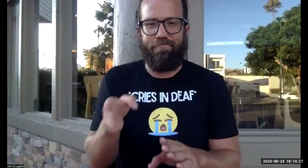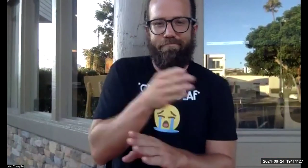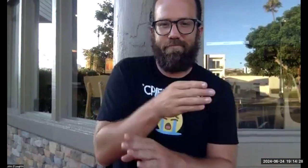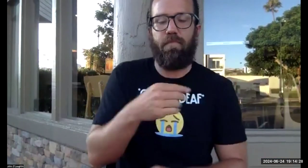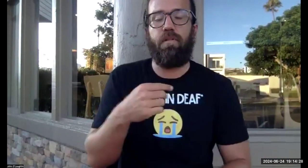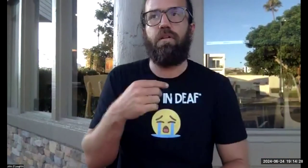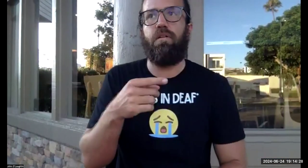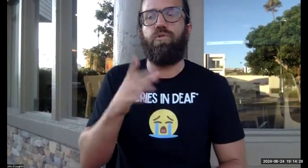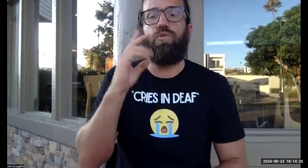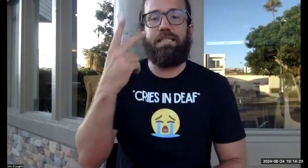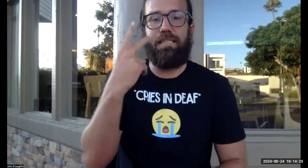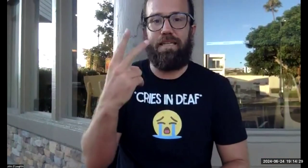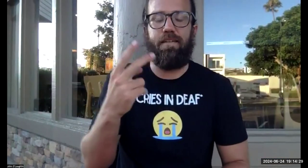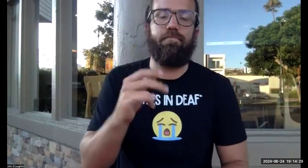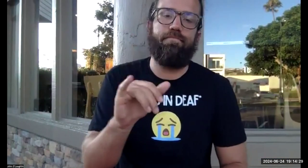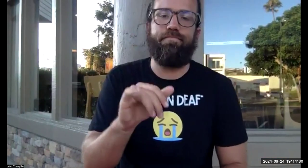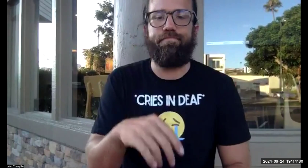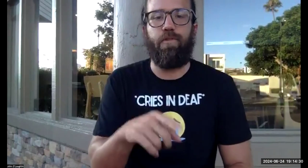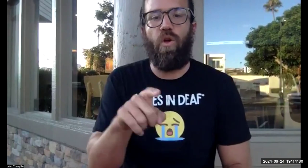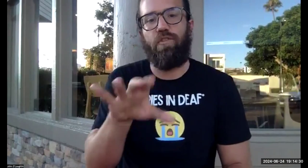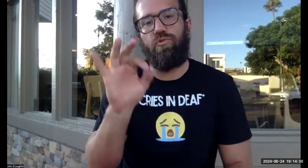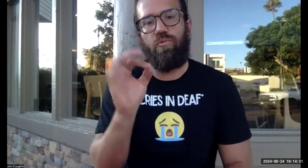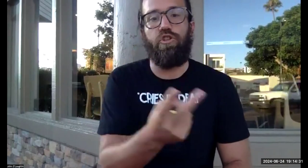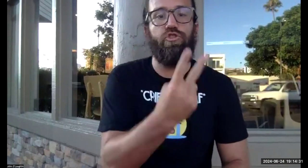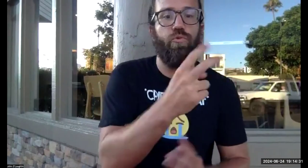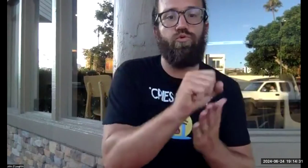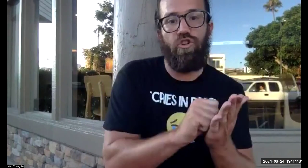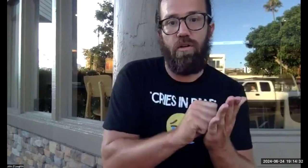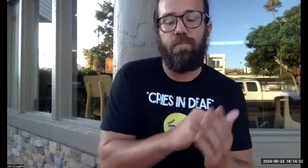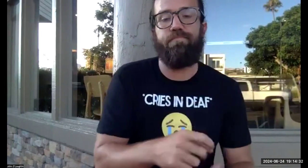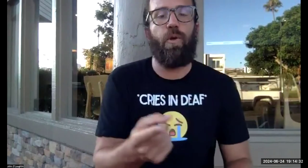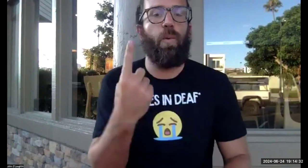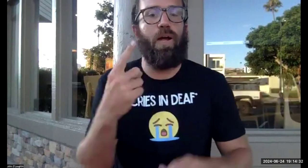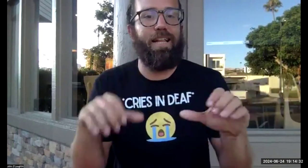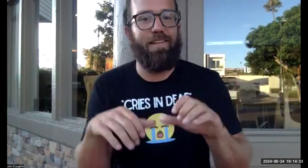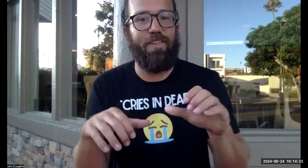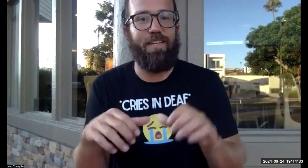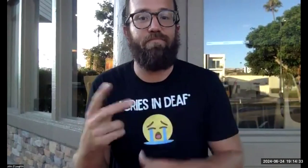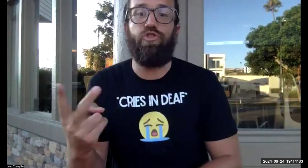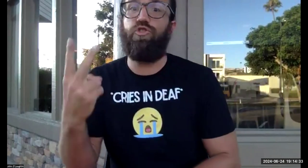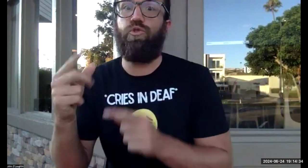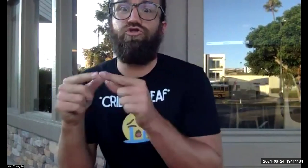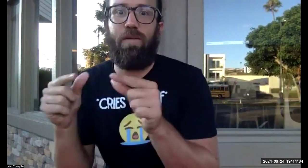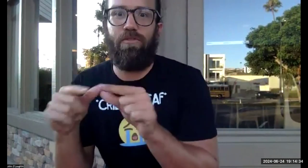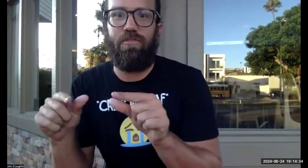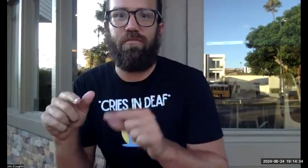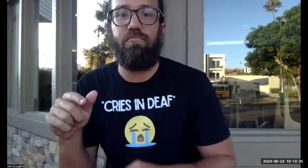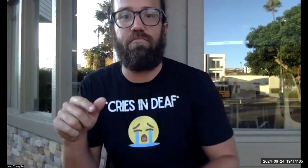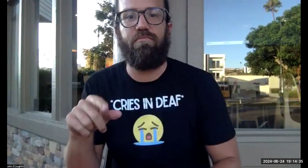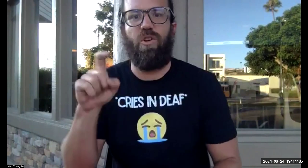Really, I can't find what I did previously. So what you'll see is very similar. So you'll have to pick two scripts and one activity